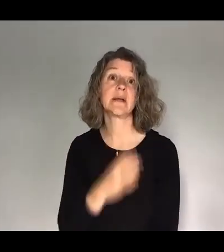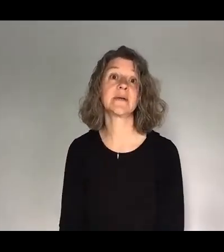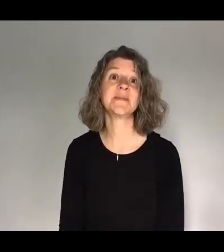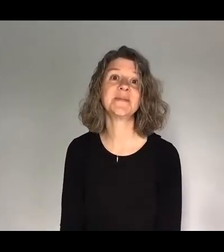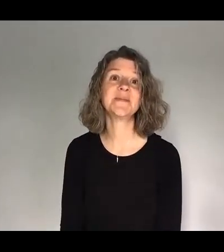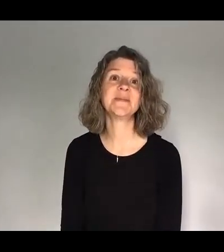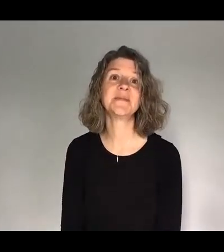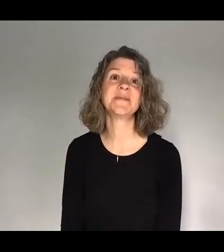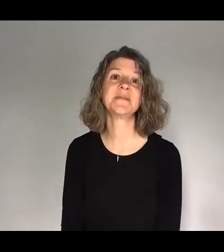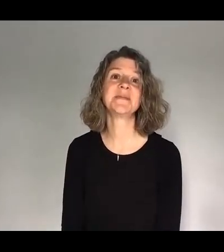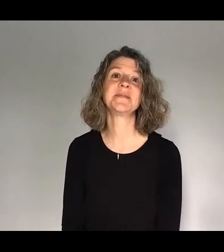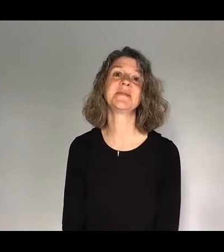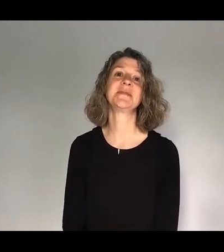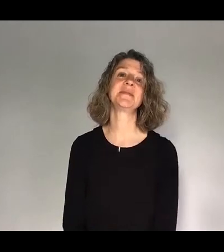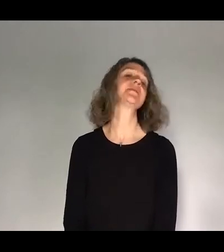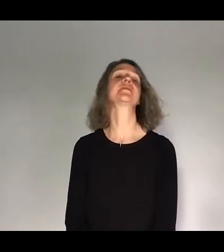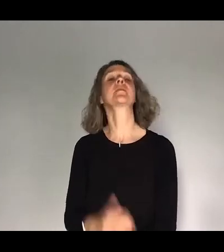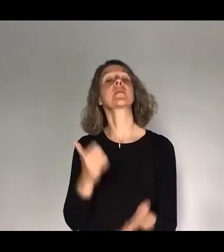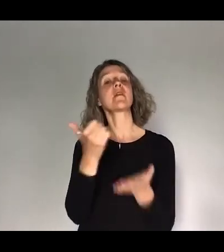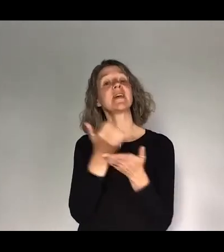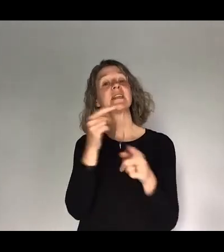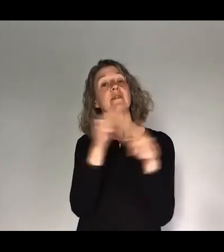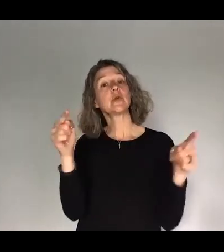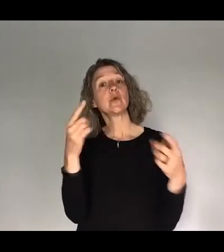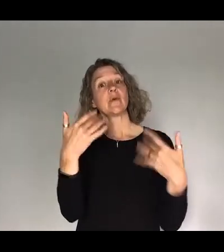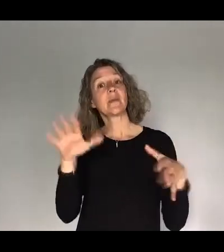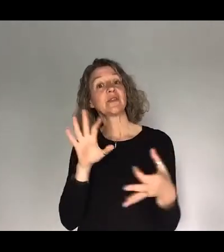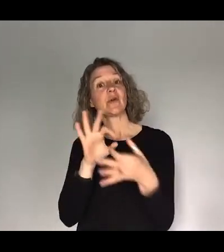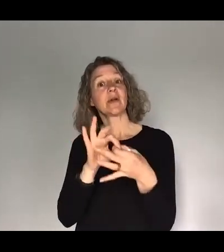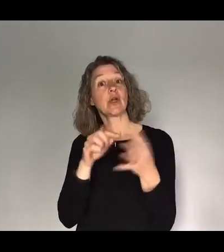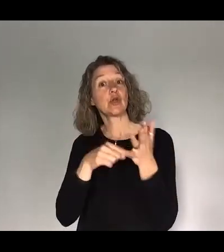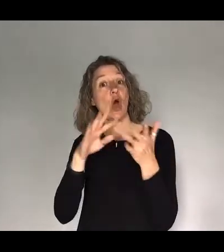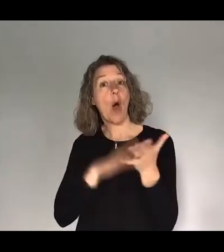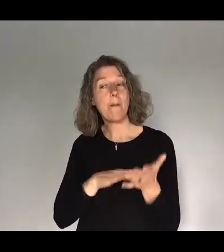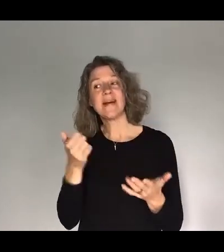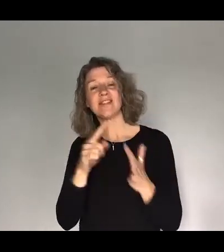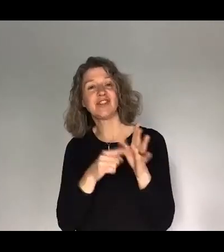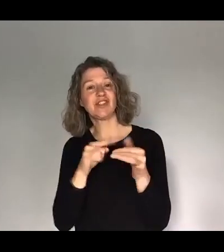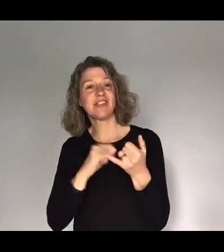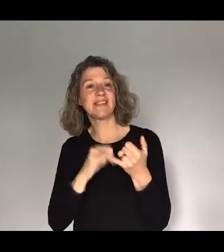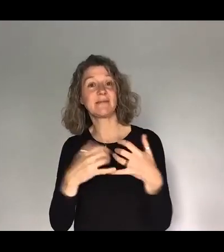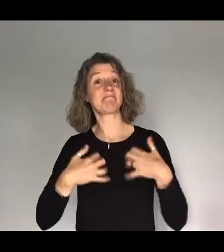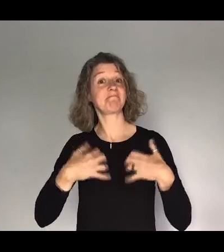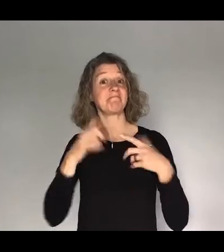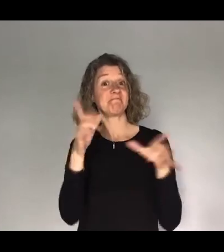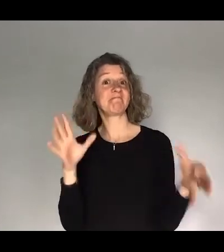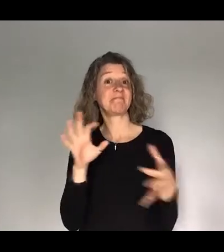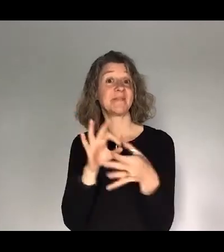be with you if you just joined us My name is Tom. I'm Jess. Hello. And we're so thrilled you've joined us. is HDB, our live stream run here